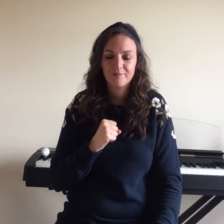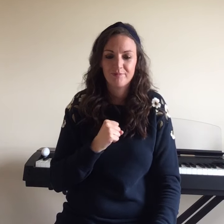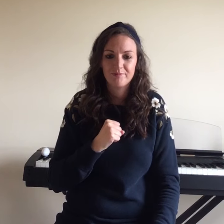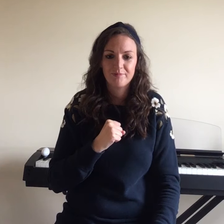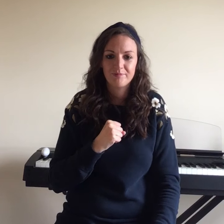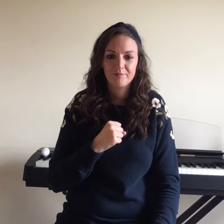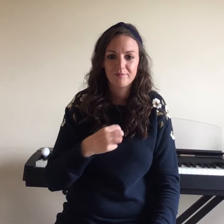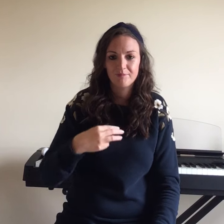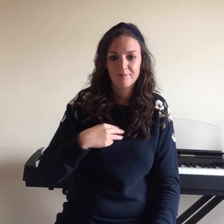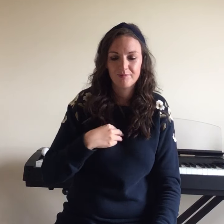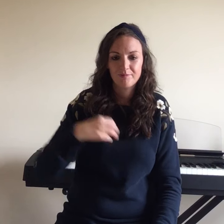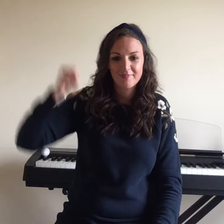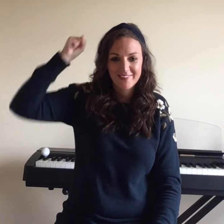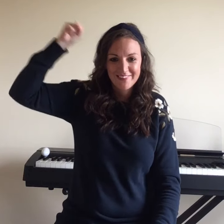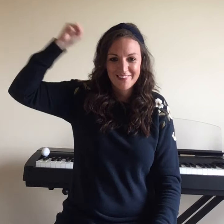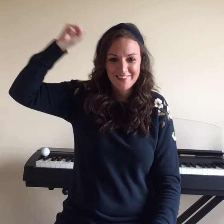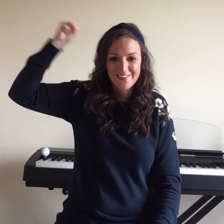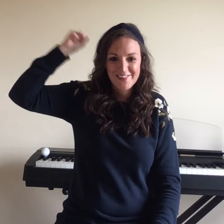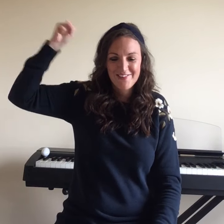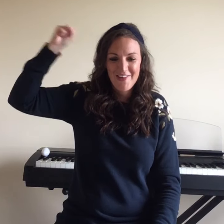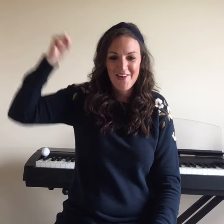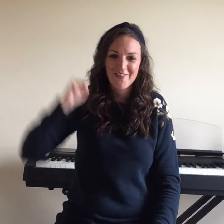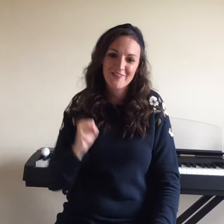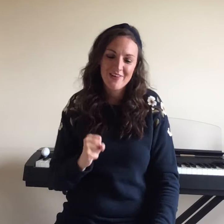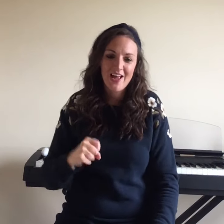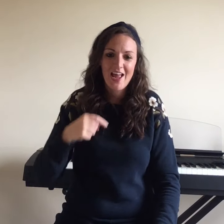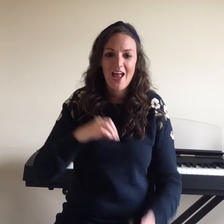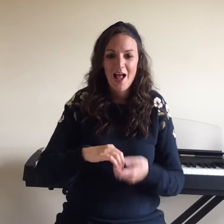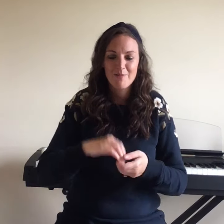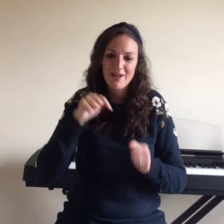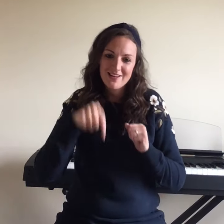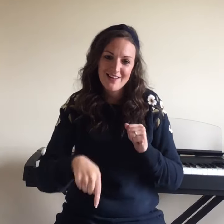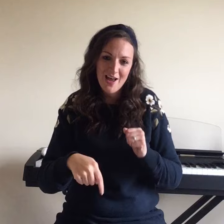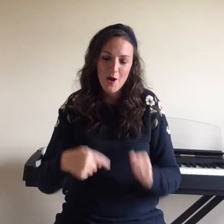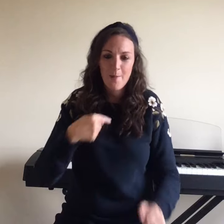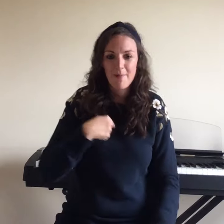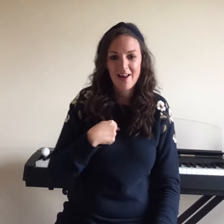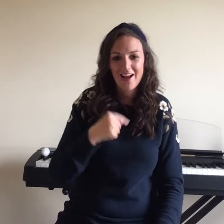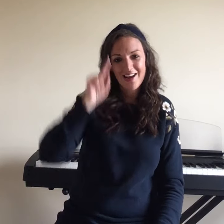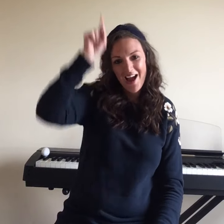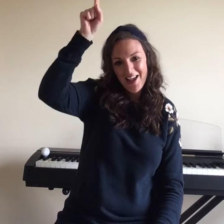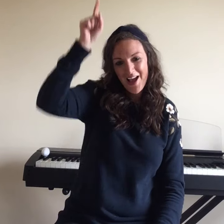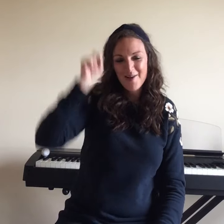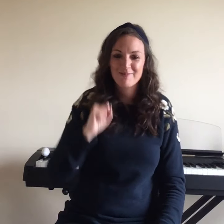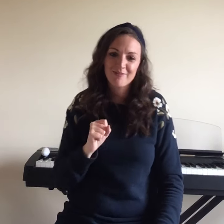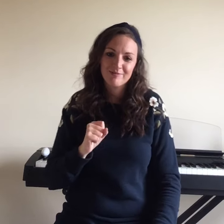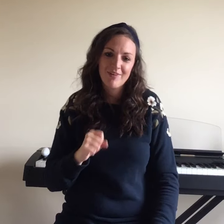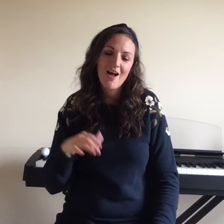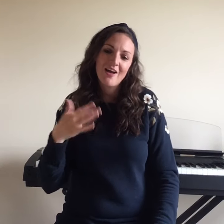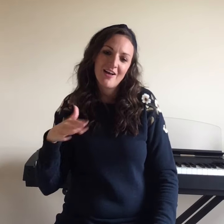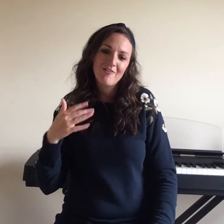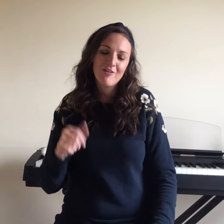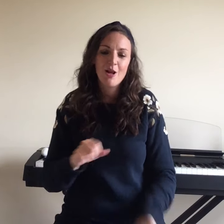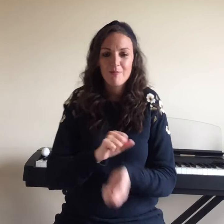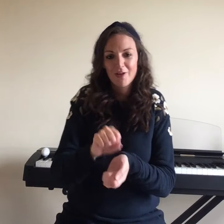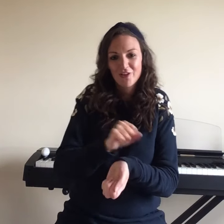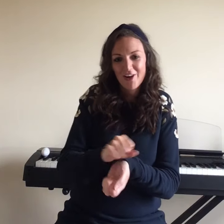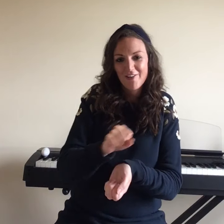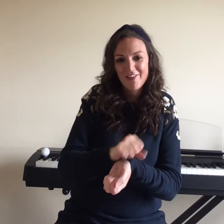to my unhero You held me down, but I got up Already brushing off